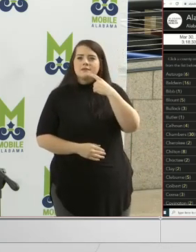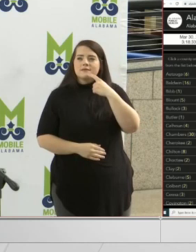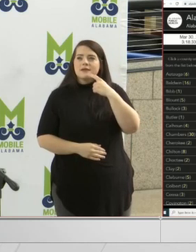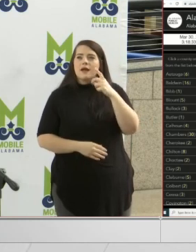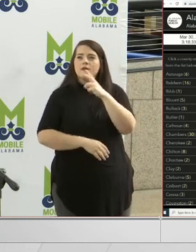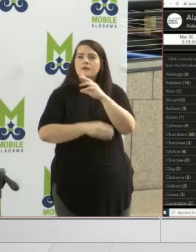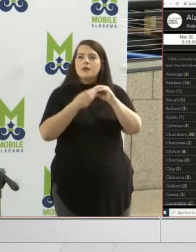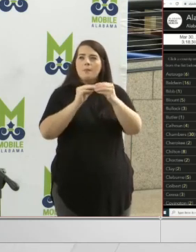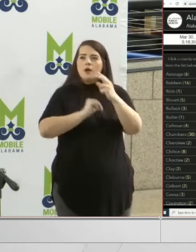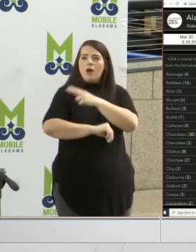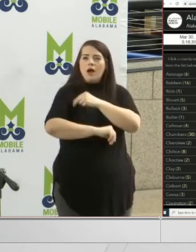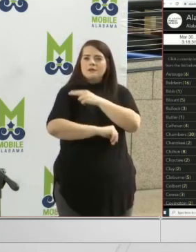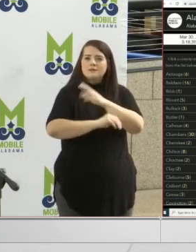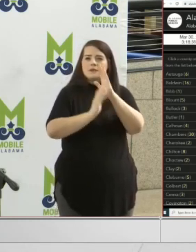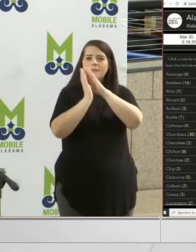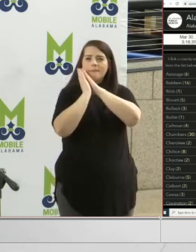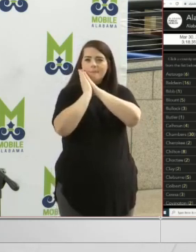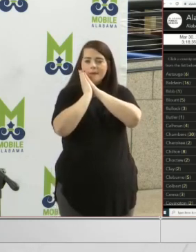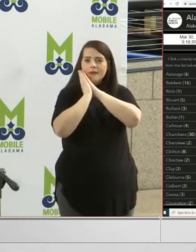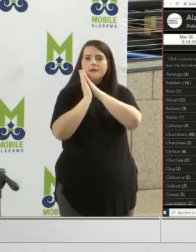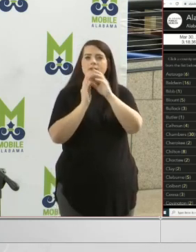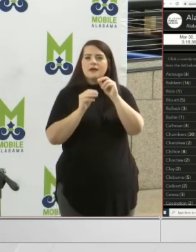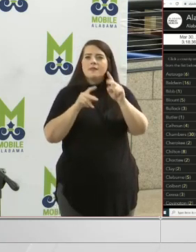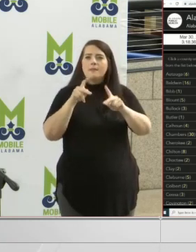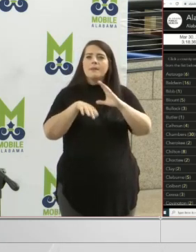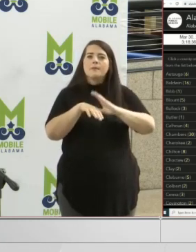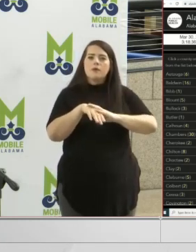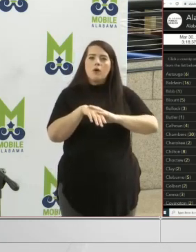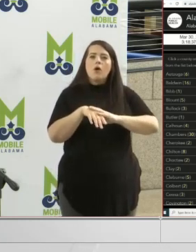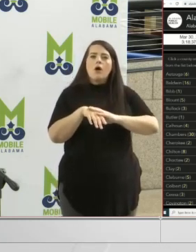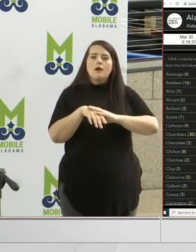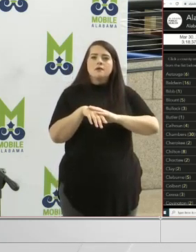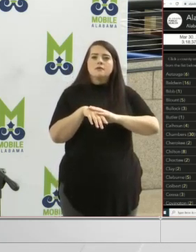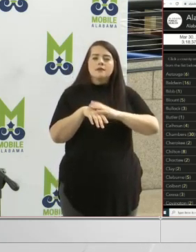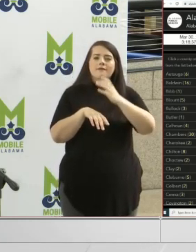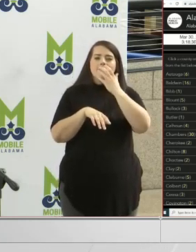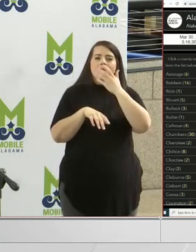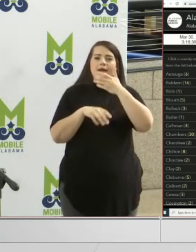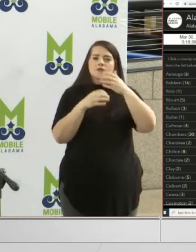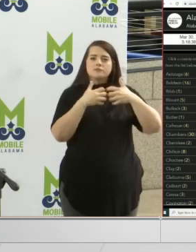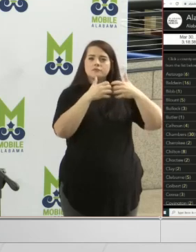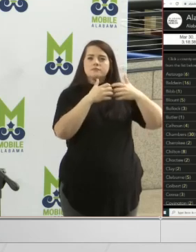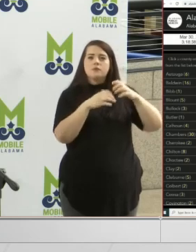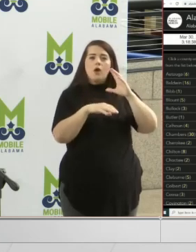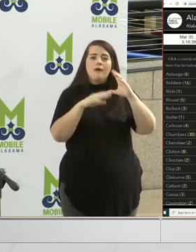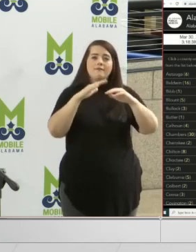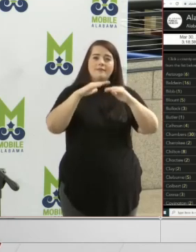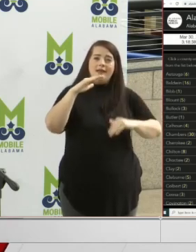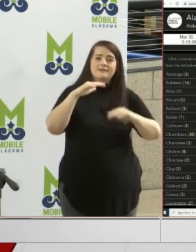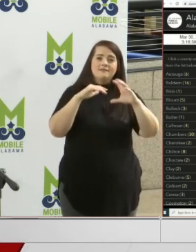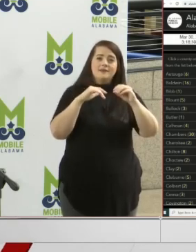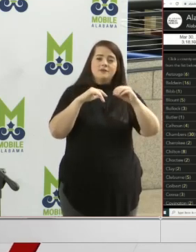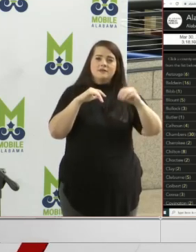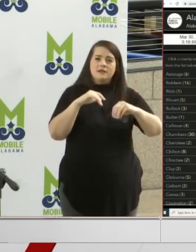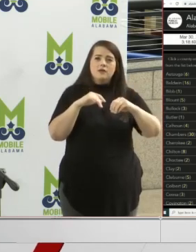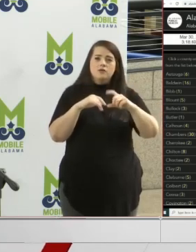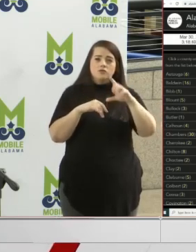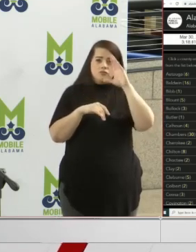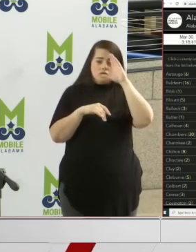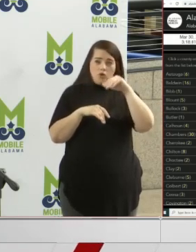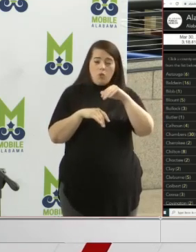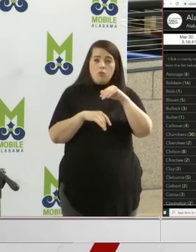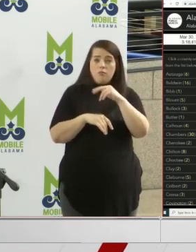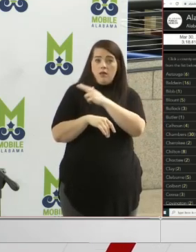hospital beds and the number of people on ventilators could be percent or could be cut or lower for hospitals. Do know the hospital?